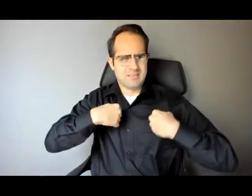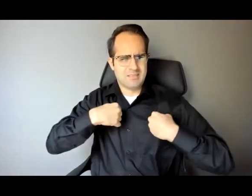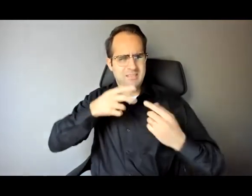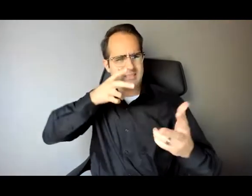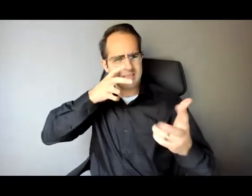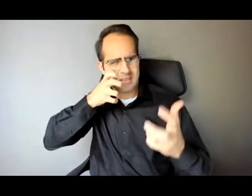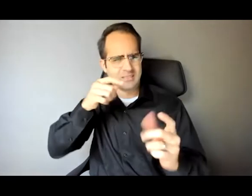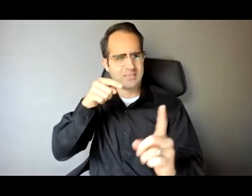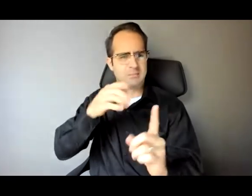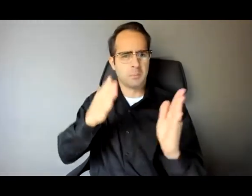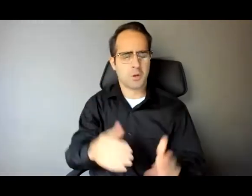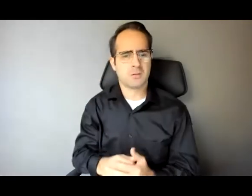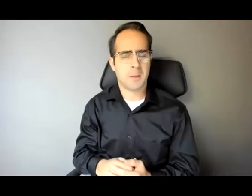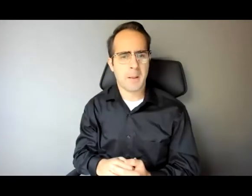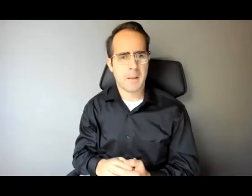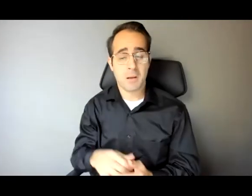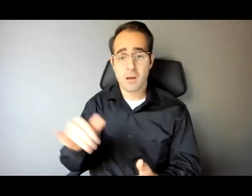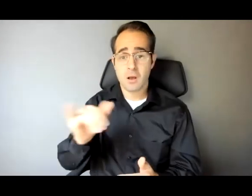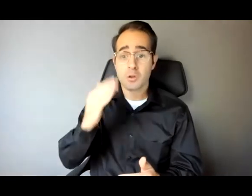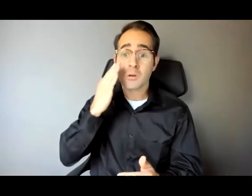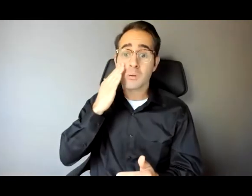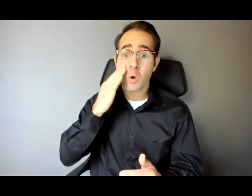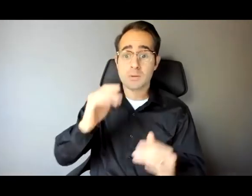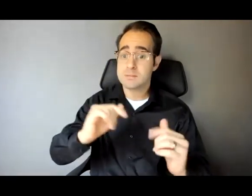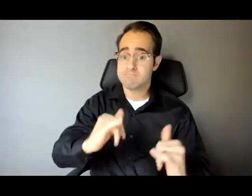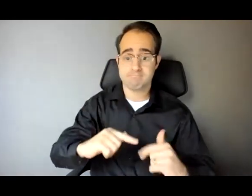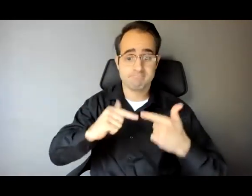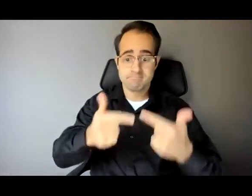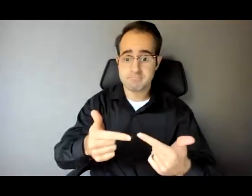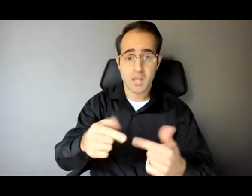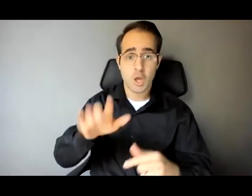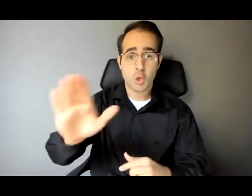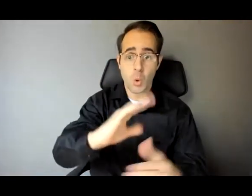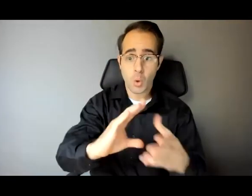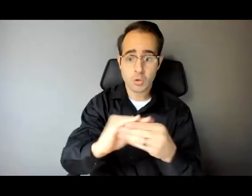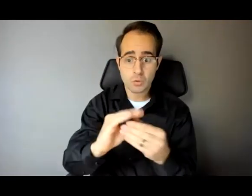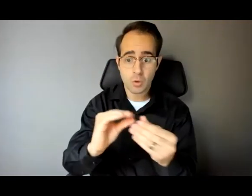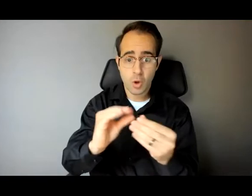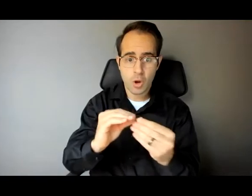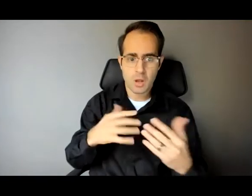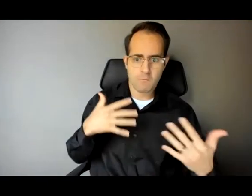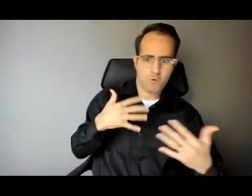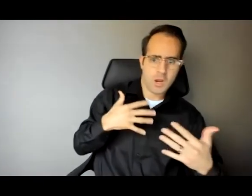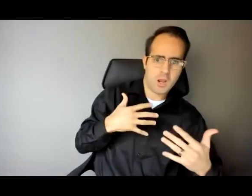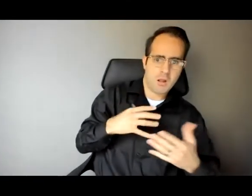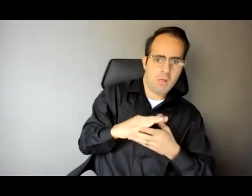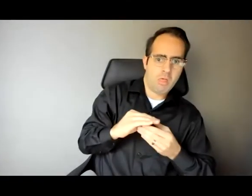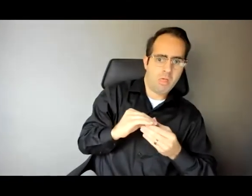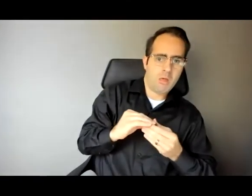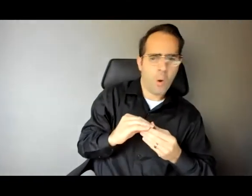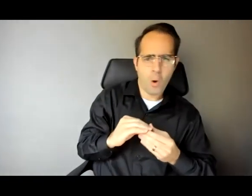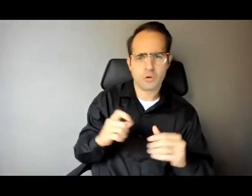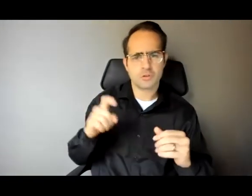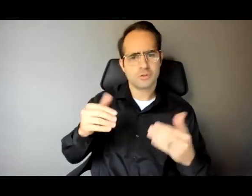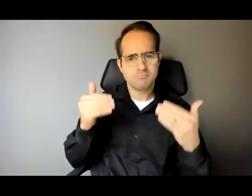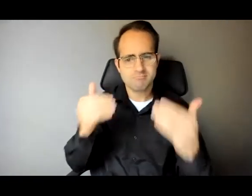And I know also that in life, you should never fear telling your own story. You should actually fear people telling it for you. So a little bit about